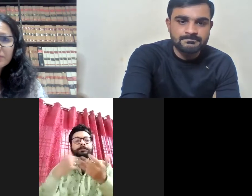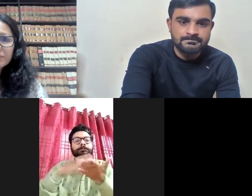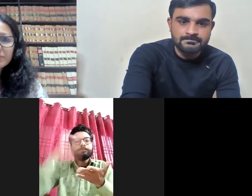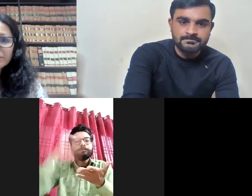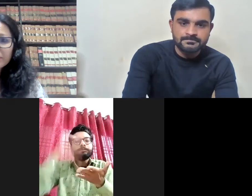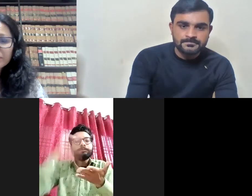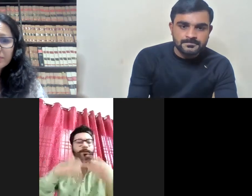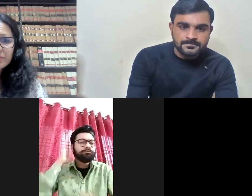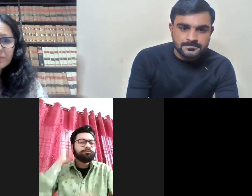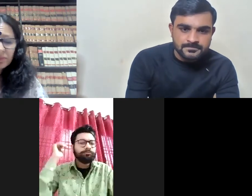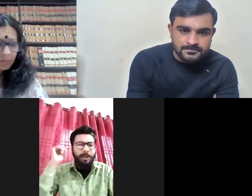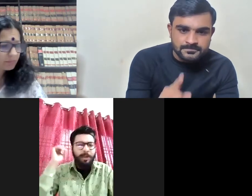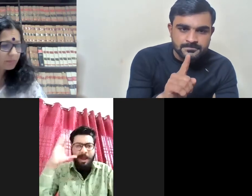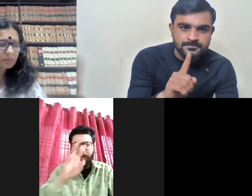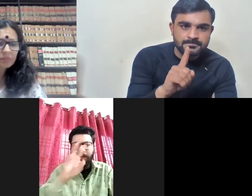I'm